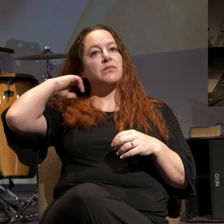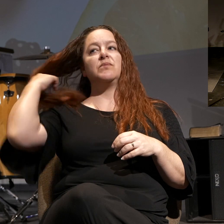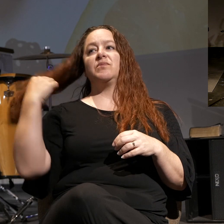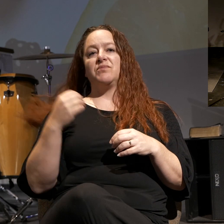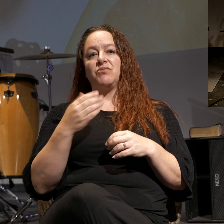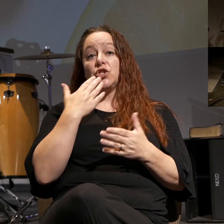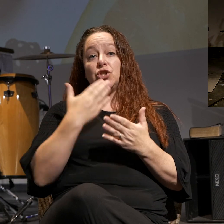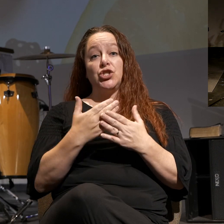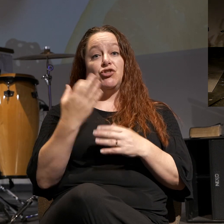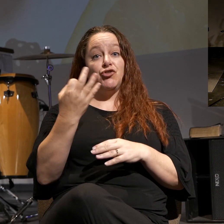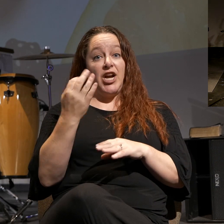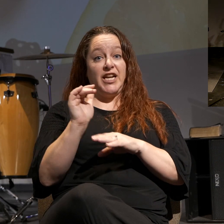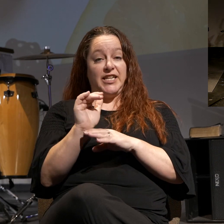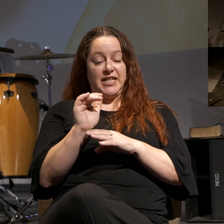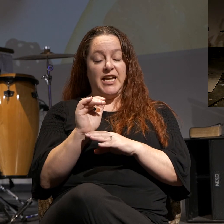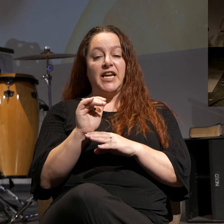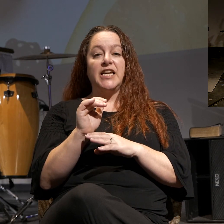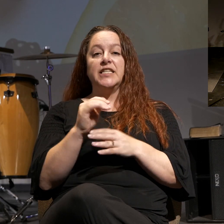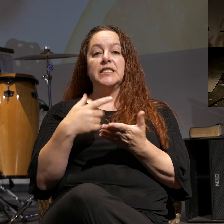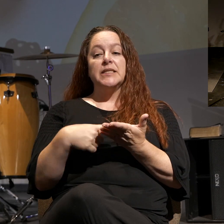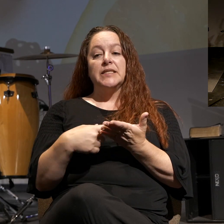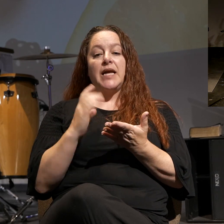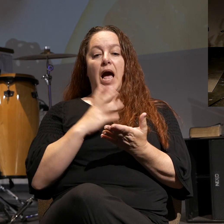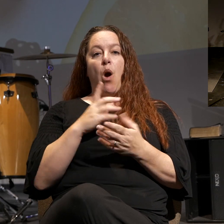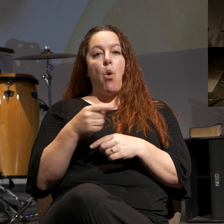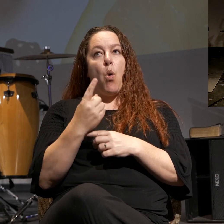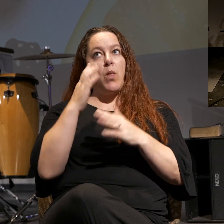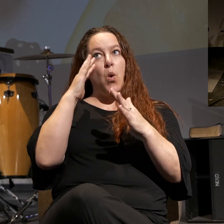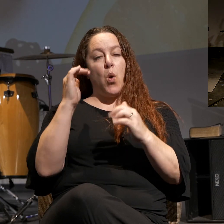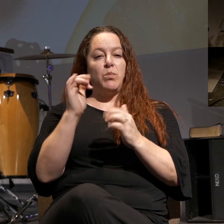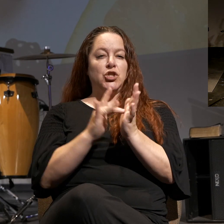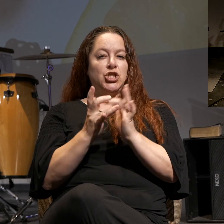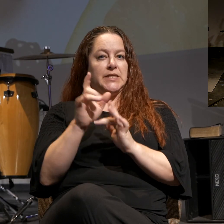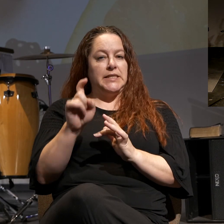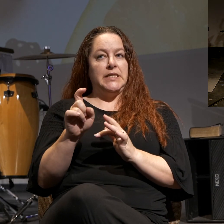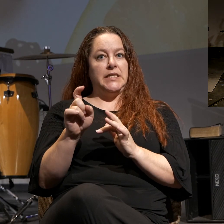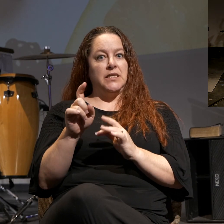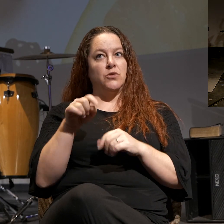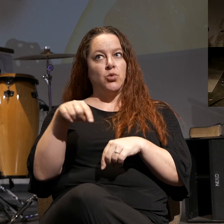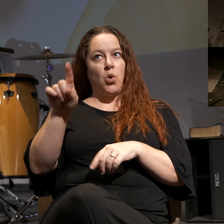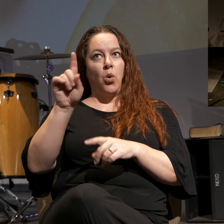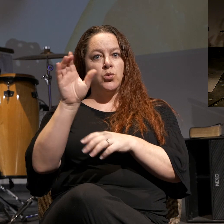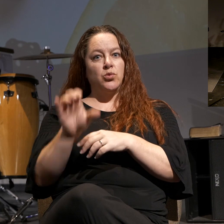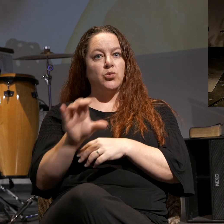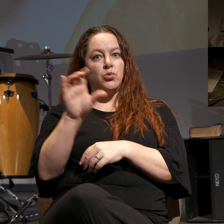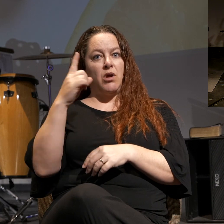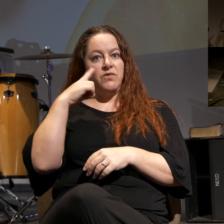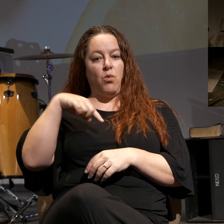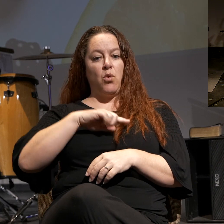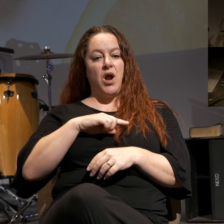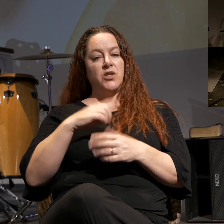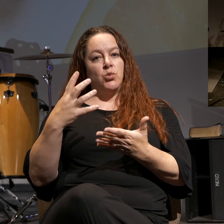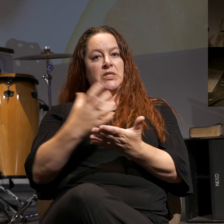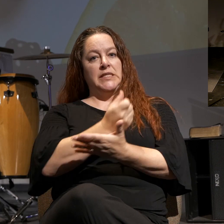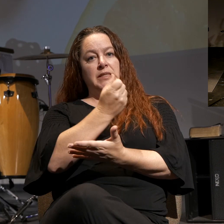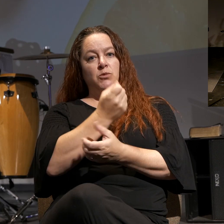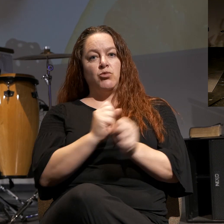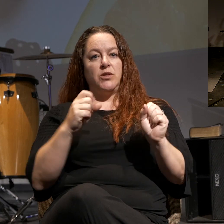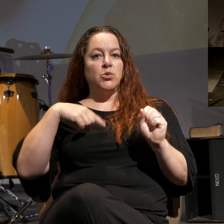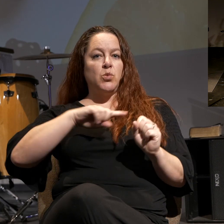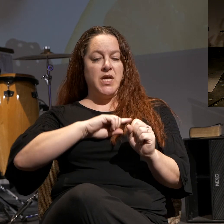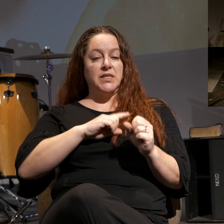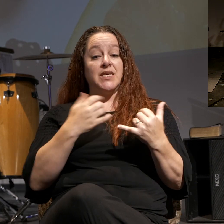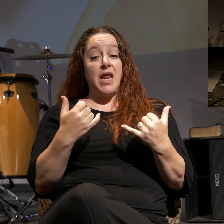here on Good Friday and talked about our only hope. Jesus needed to go to the cross for us to redeem us and rescue us.